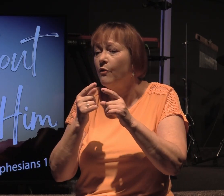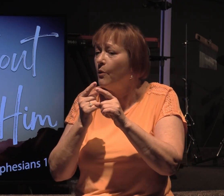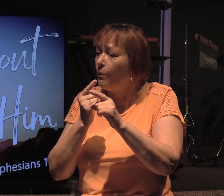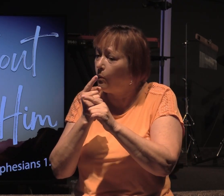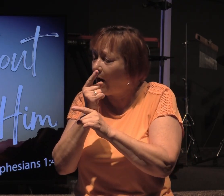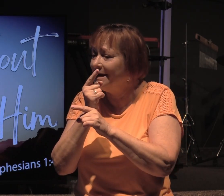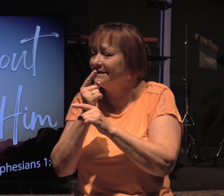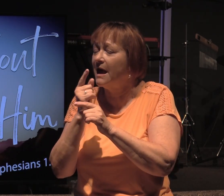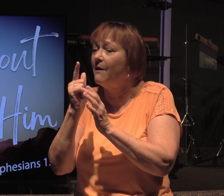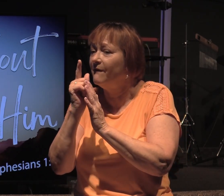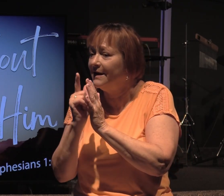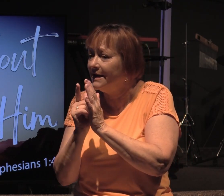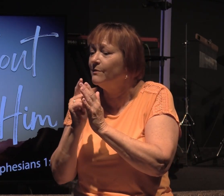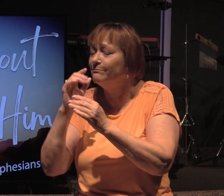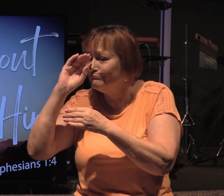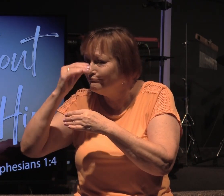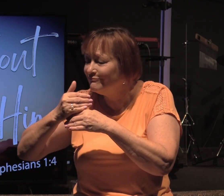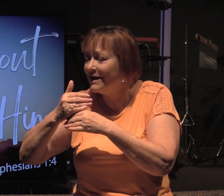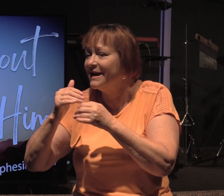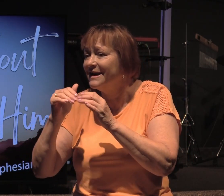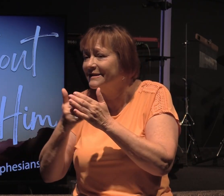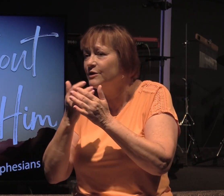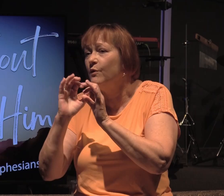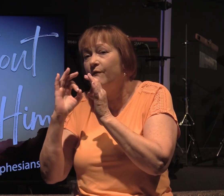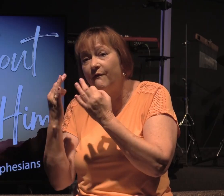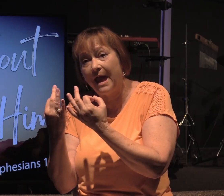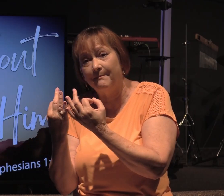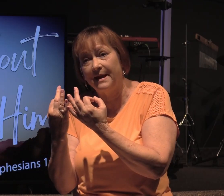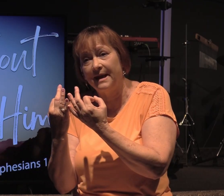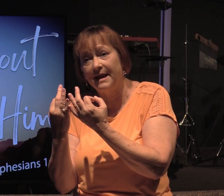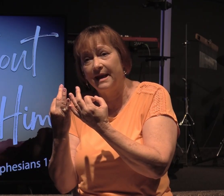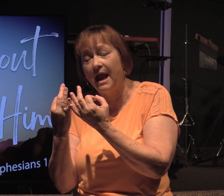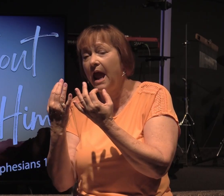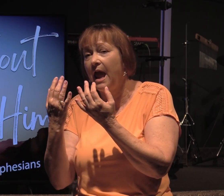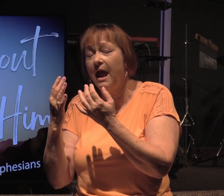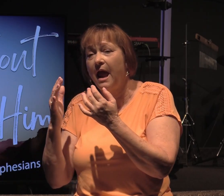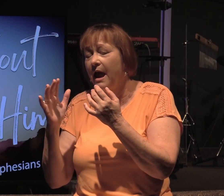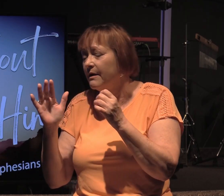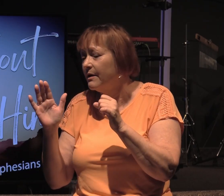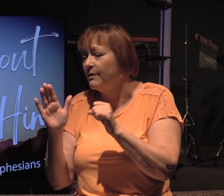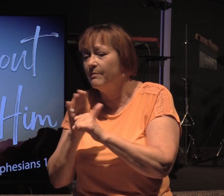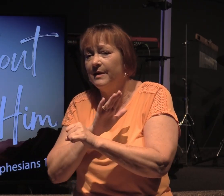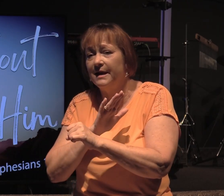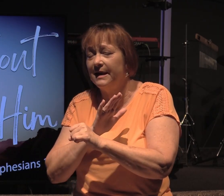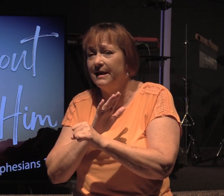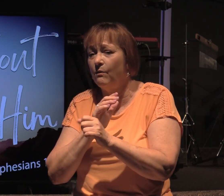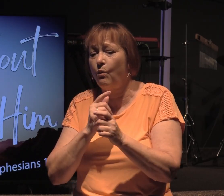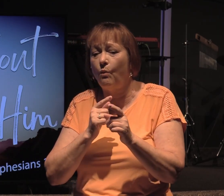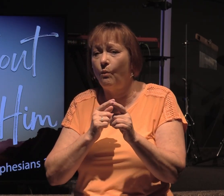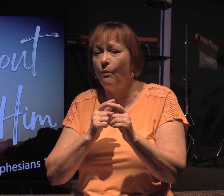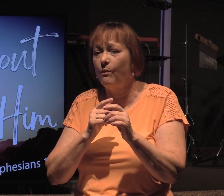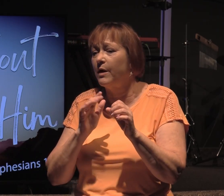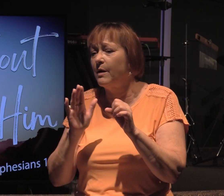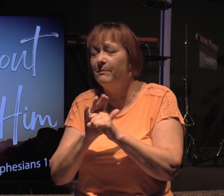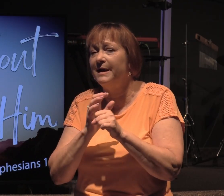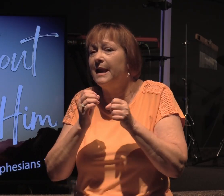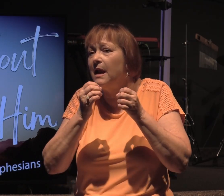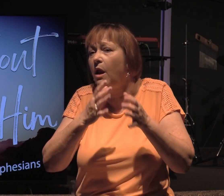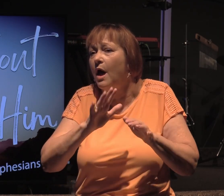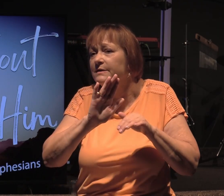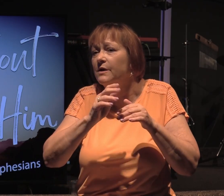of a legitimate son and his new family and completely lost all rights of his old family.